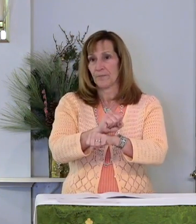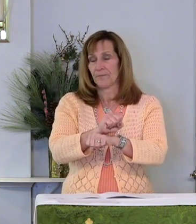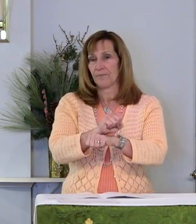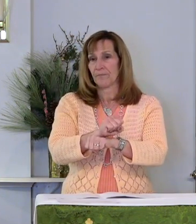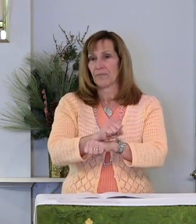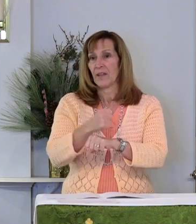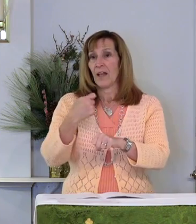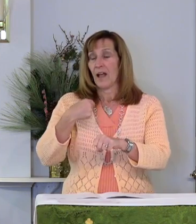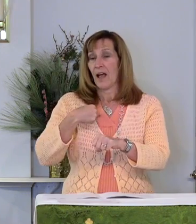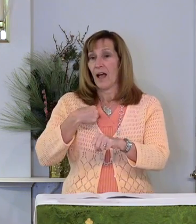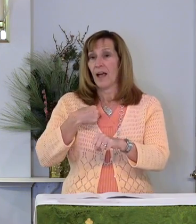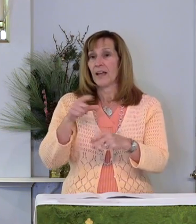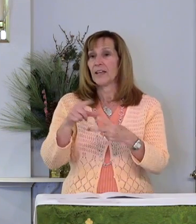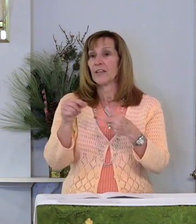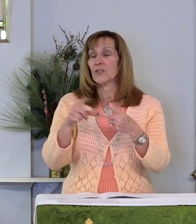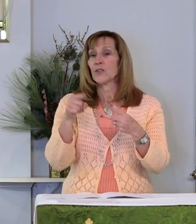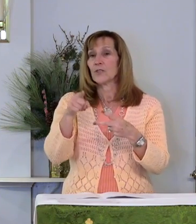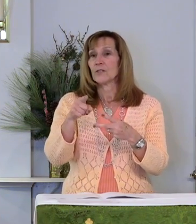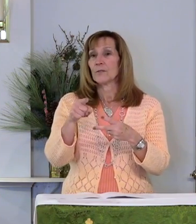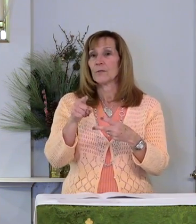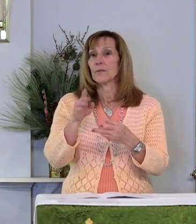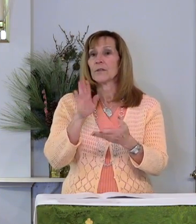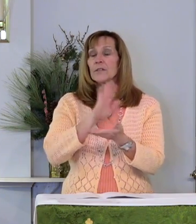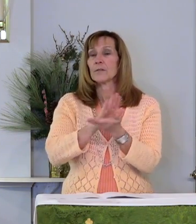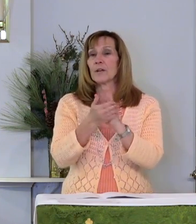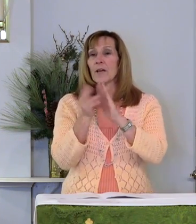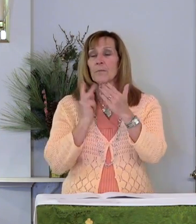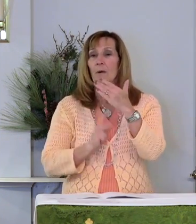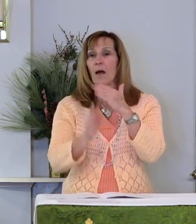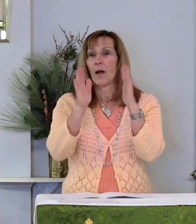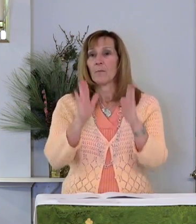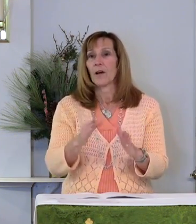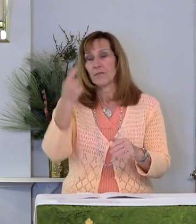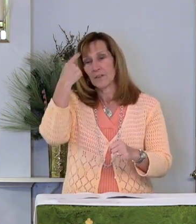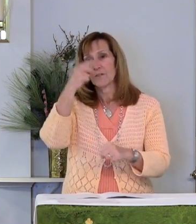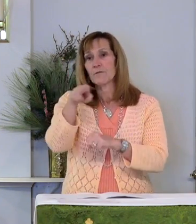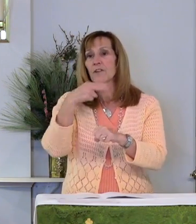I chose you to be a prophet to the nations.